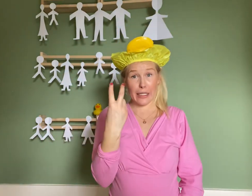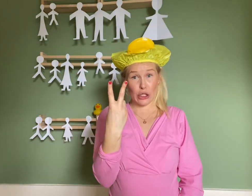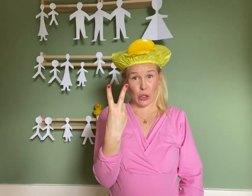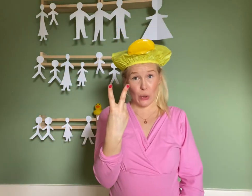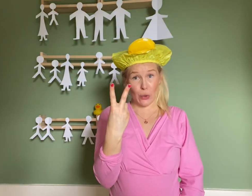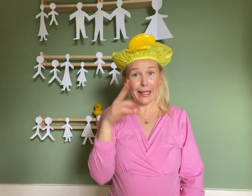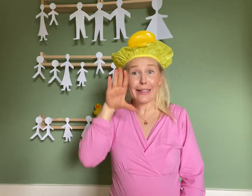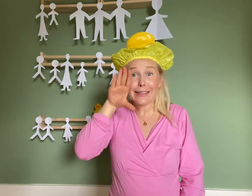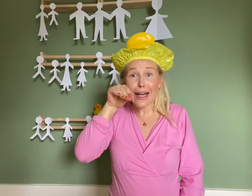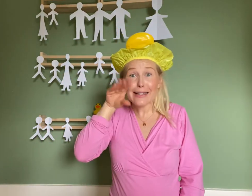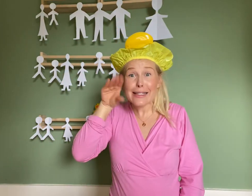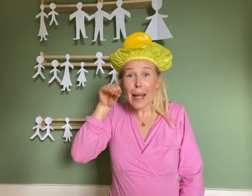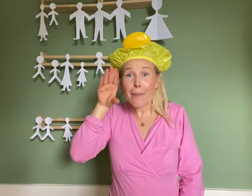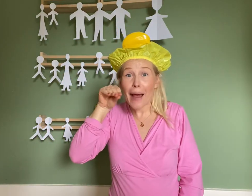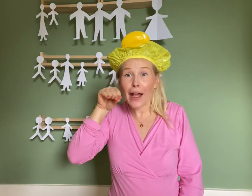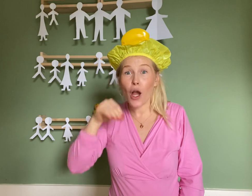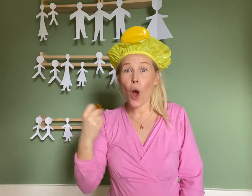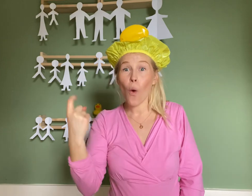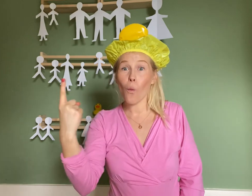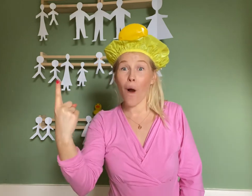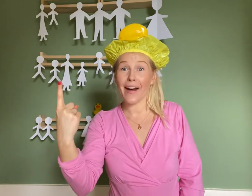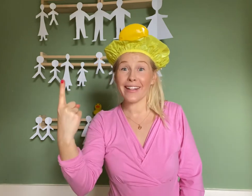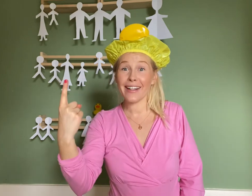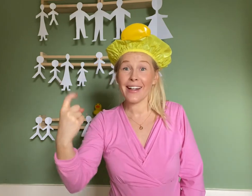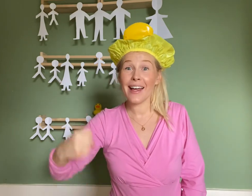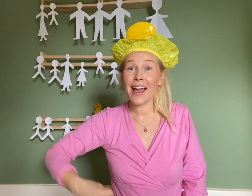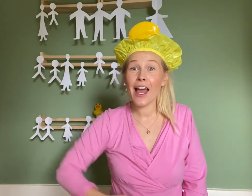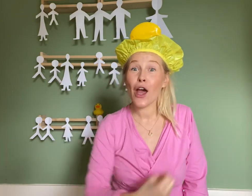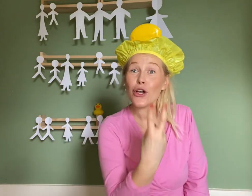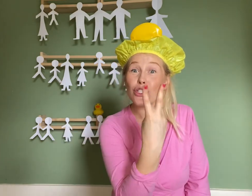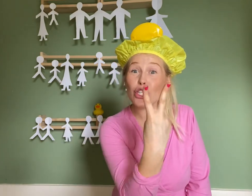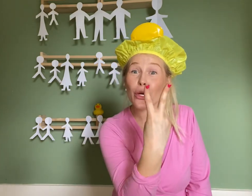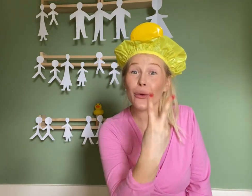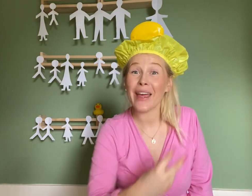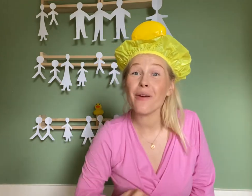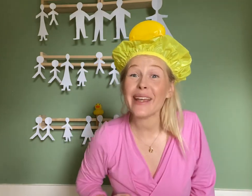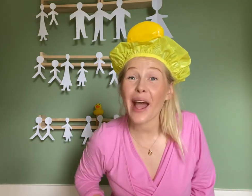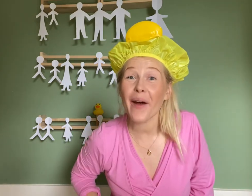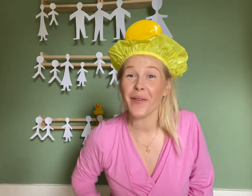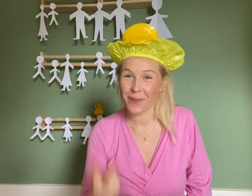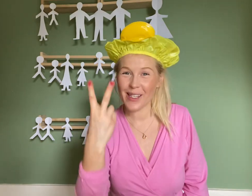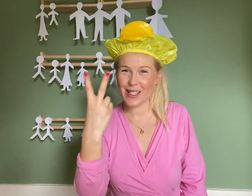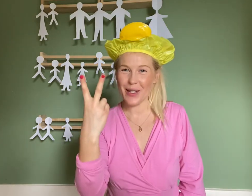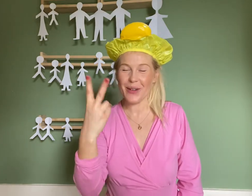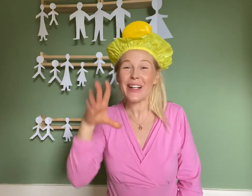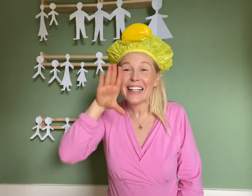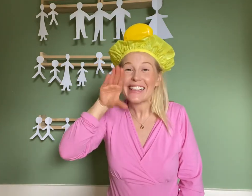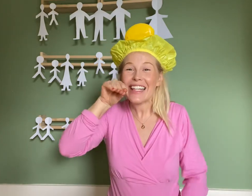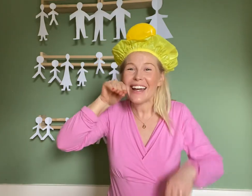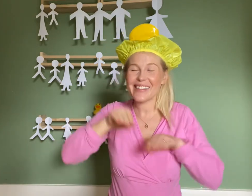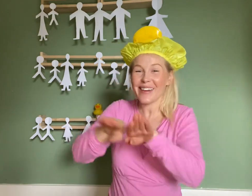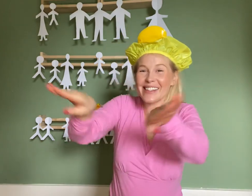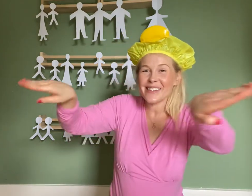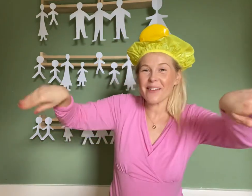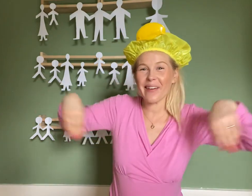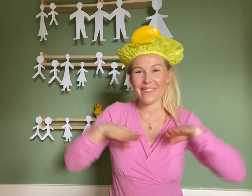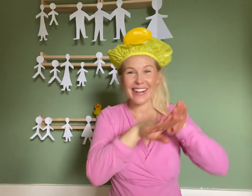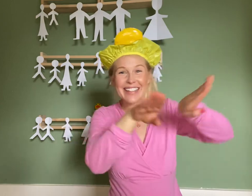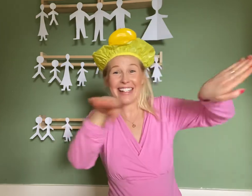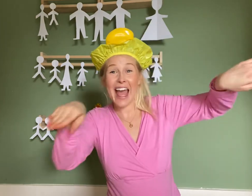two little ducks came back. One, two. Here we go. Two little ducks went swimming one day